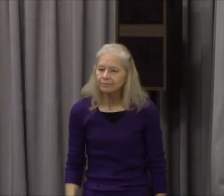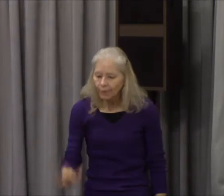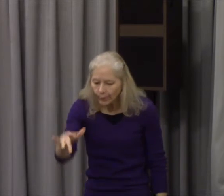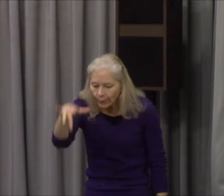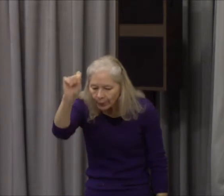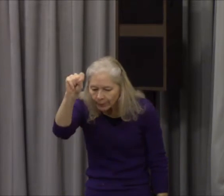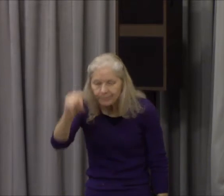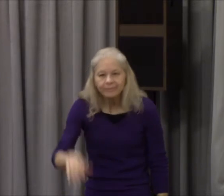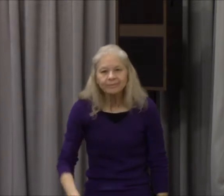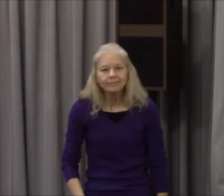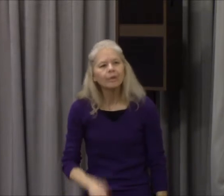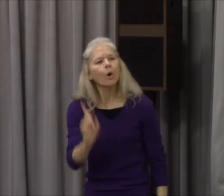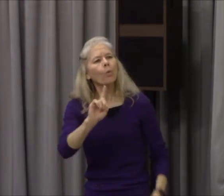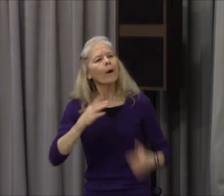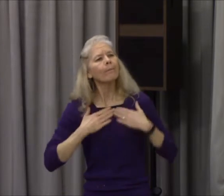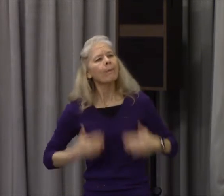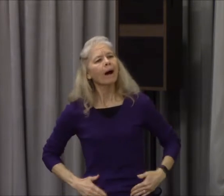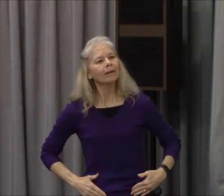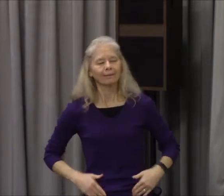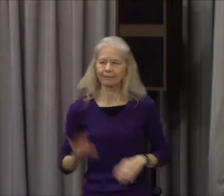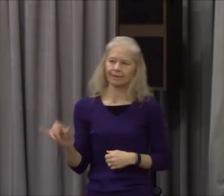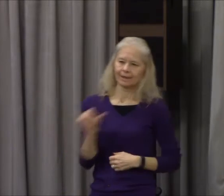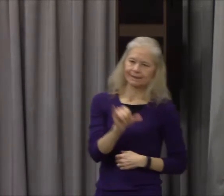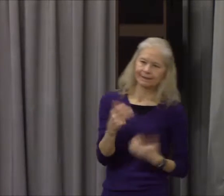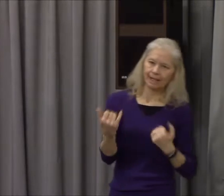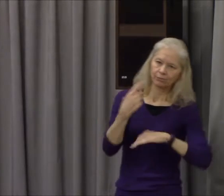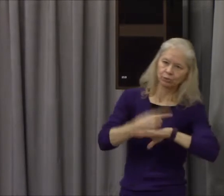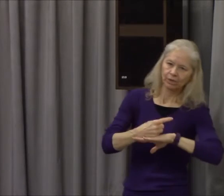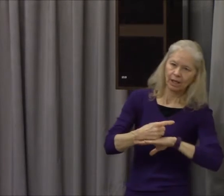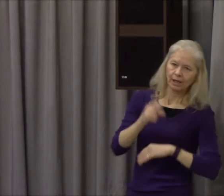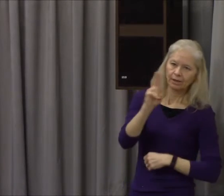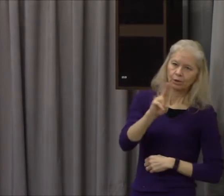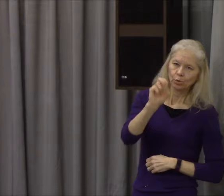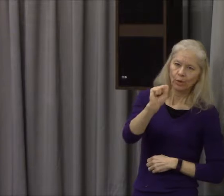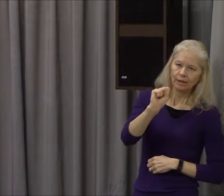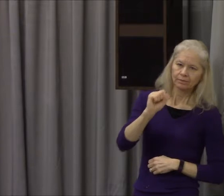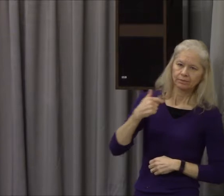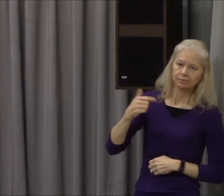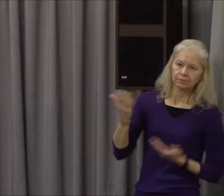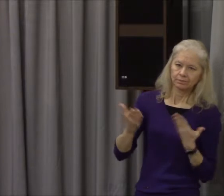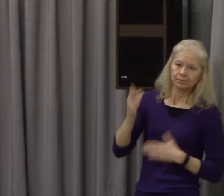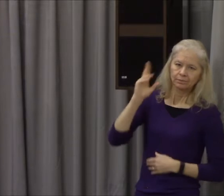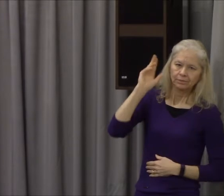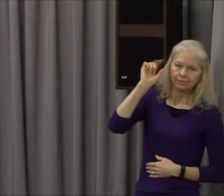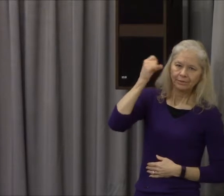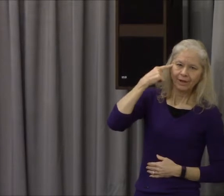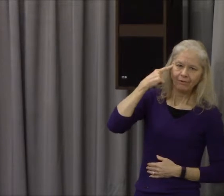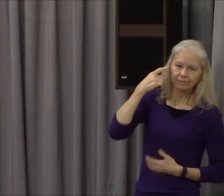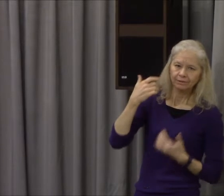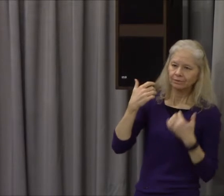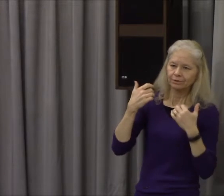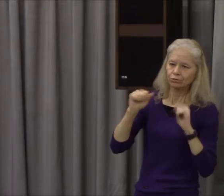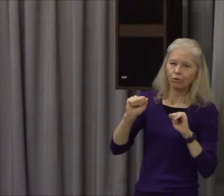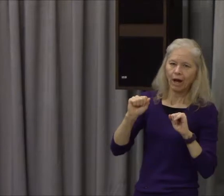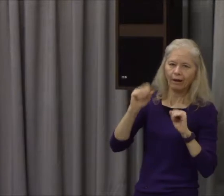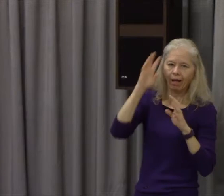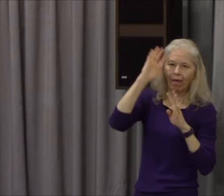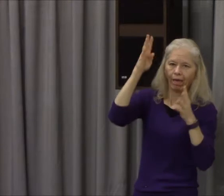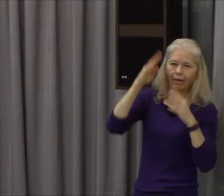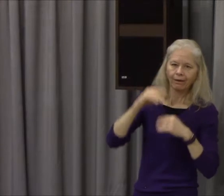Oh, so they had big stories in there. Oh, well, the disciples just wanted to see him so bad they hallucinated. And